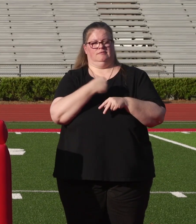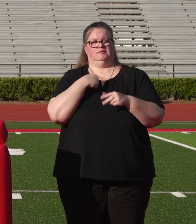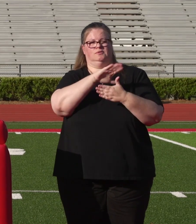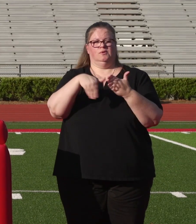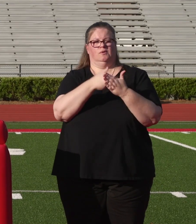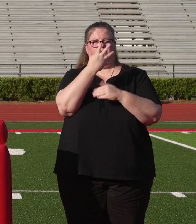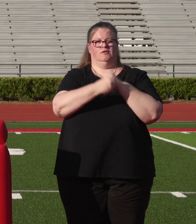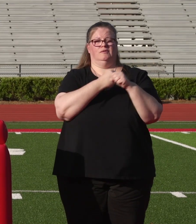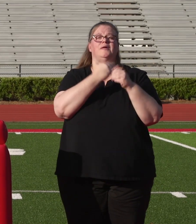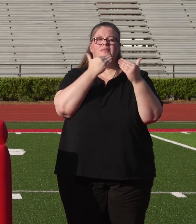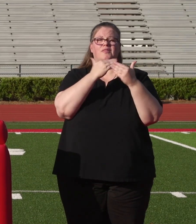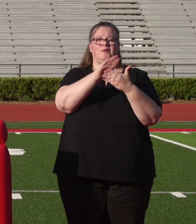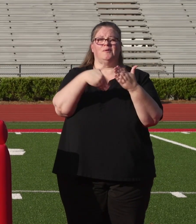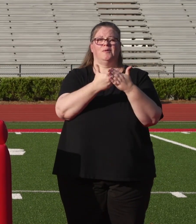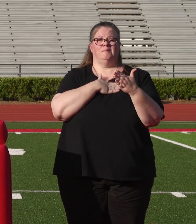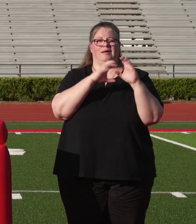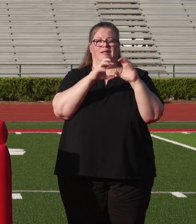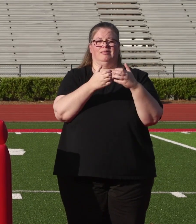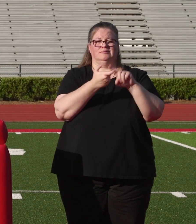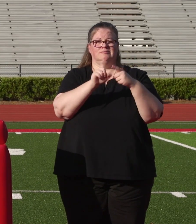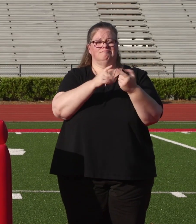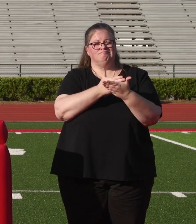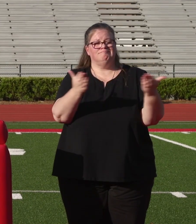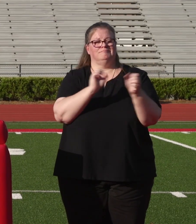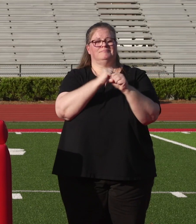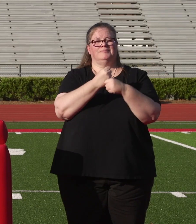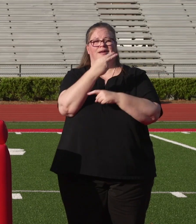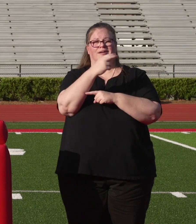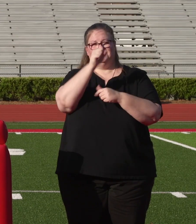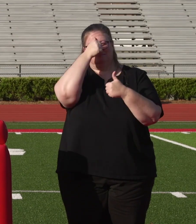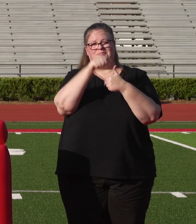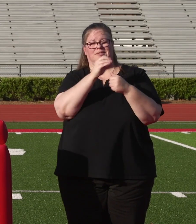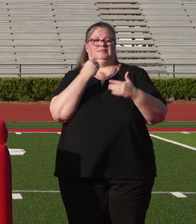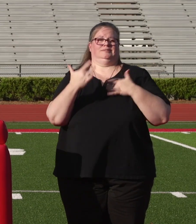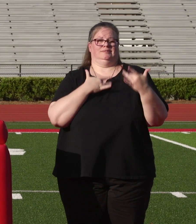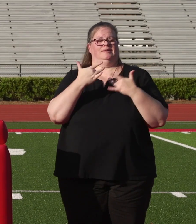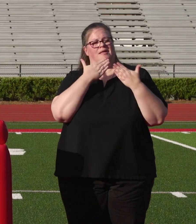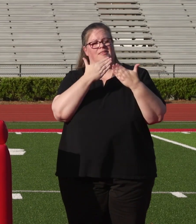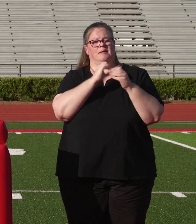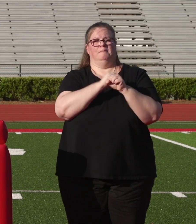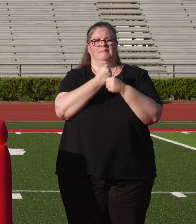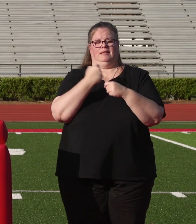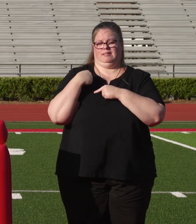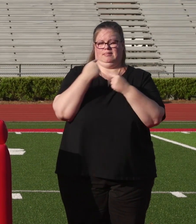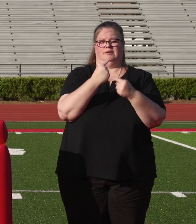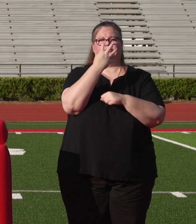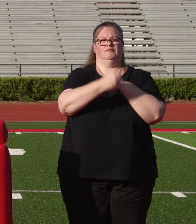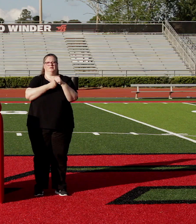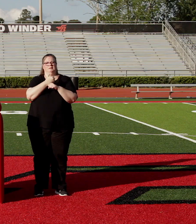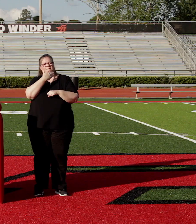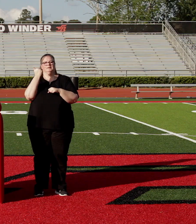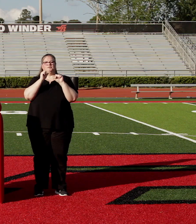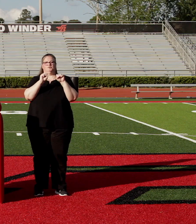And thank you to all of my classmates. It was all of you that made high school memorable and exciting. Thank you for making the last four years the best they could have been.